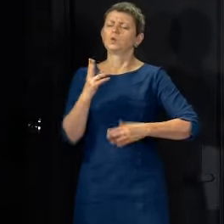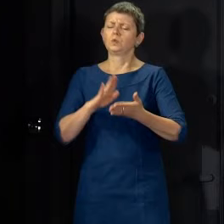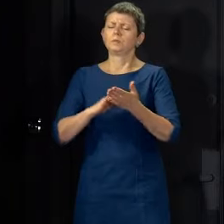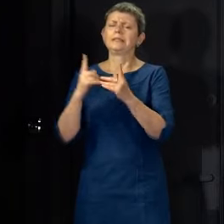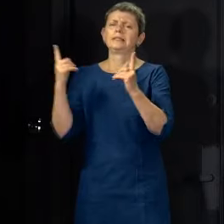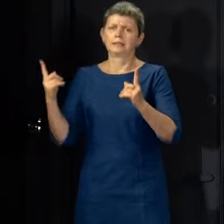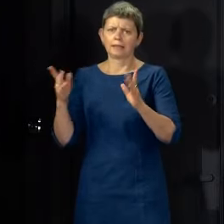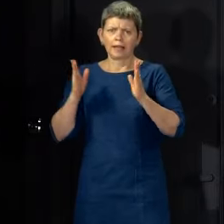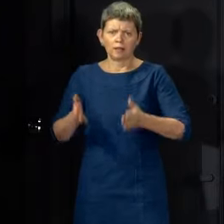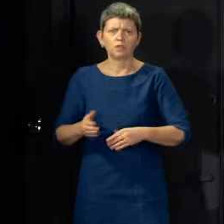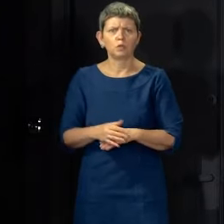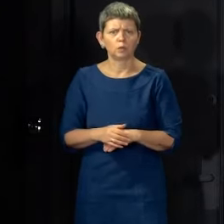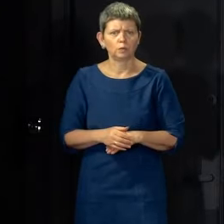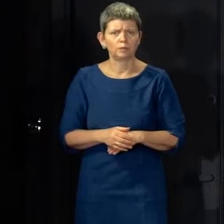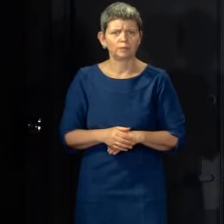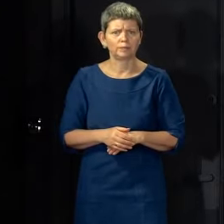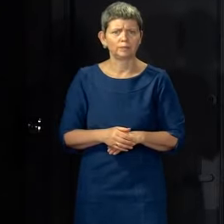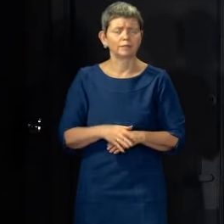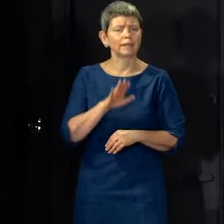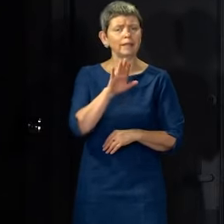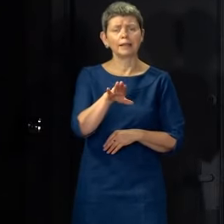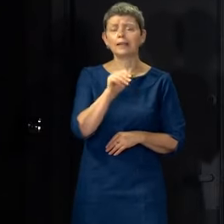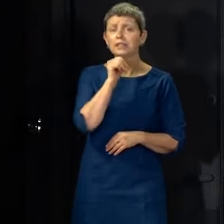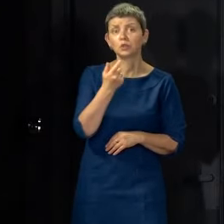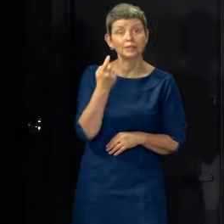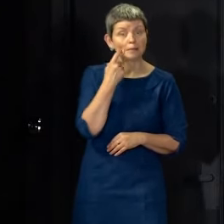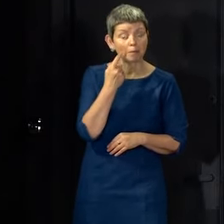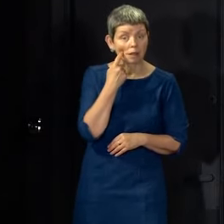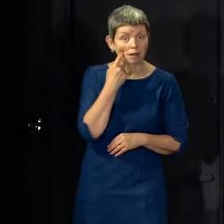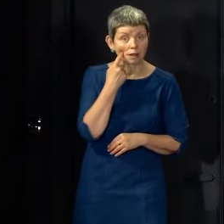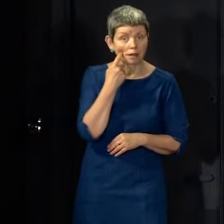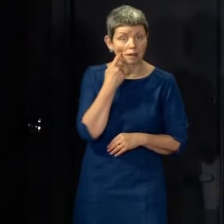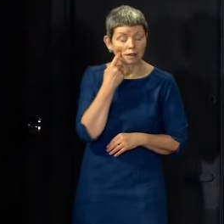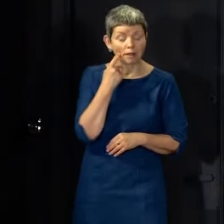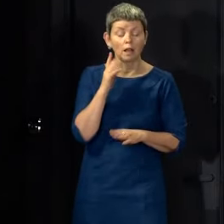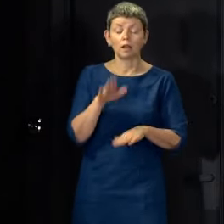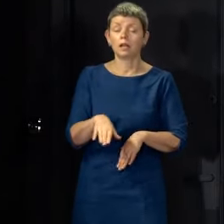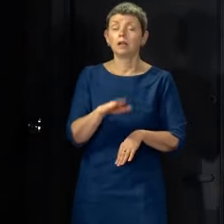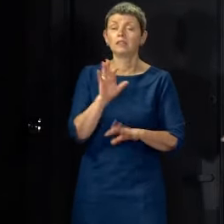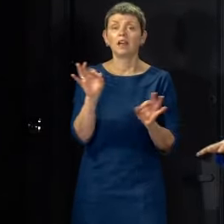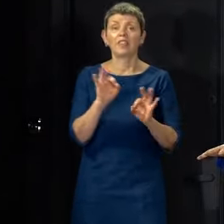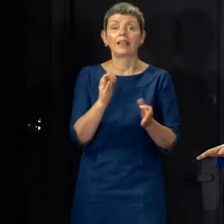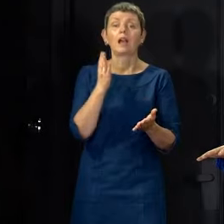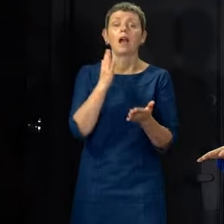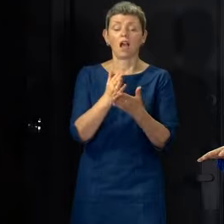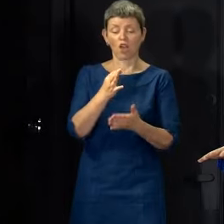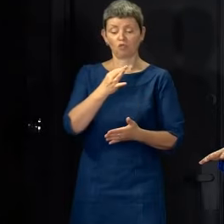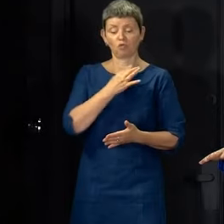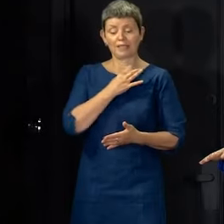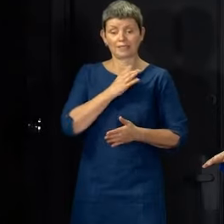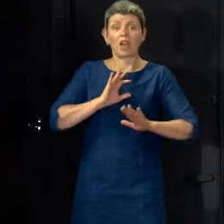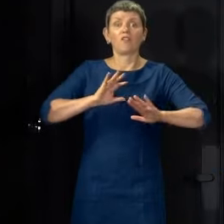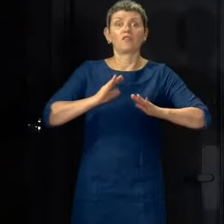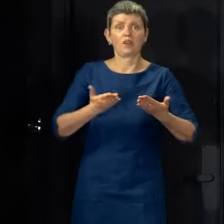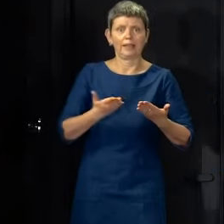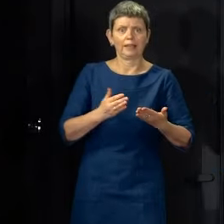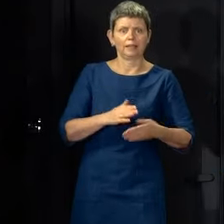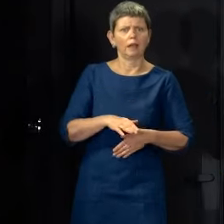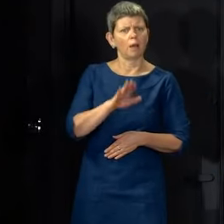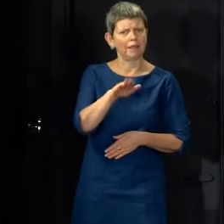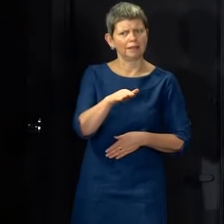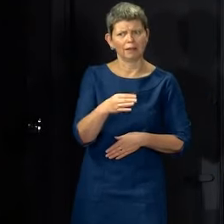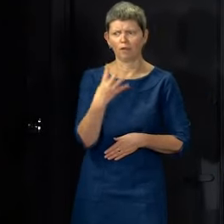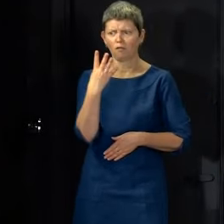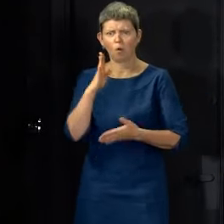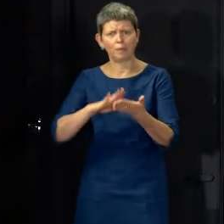and balances that you have to strike, and there is no absolutely risk-free distance. You know, three or four metres would be less risky than two metres,